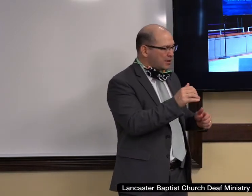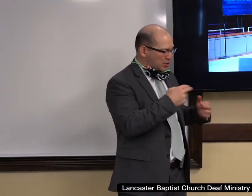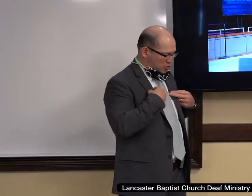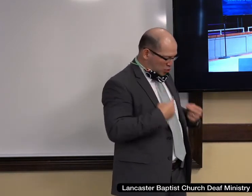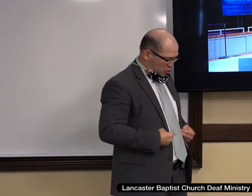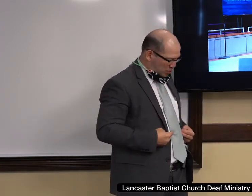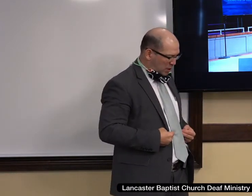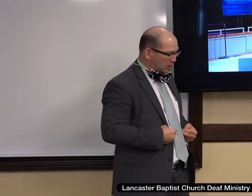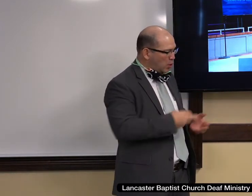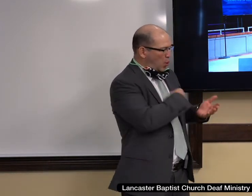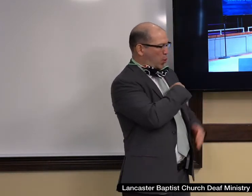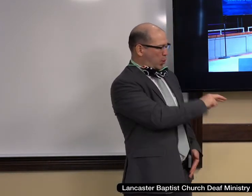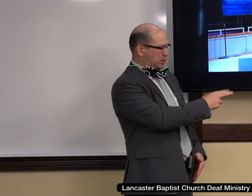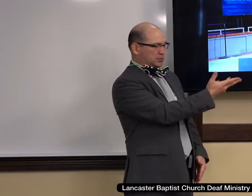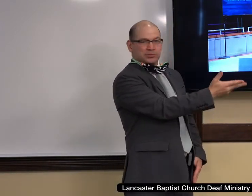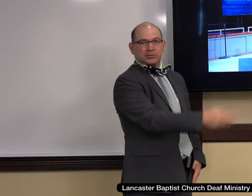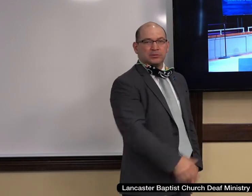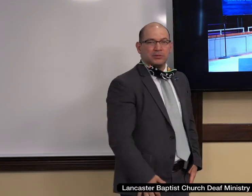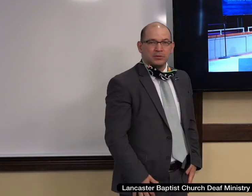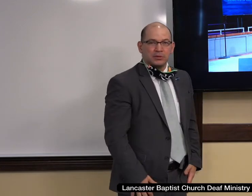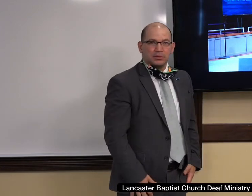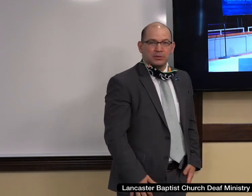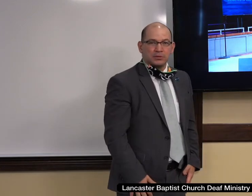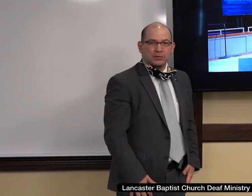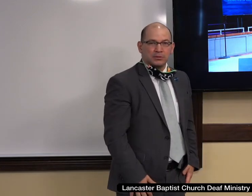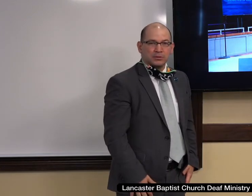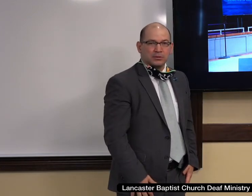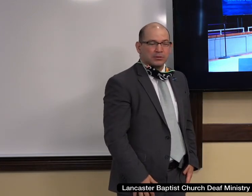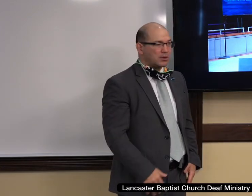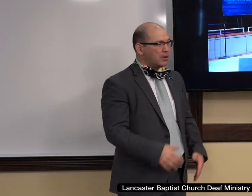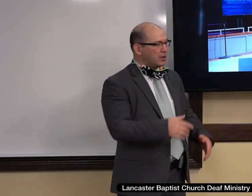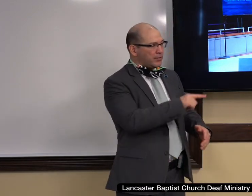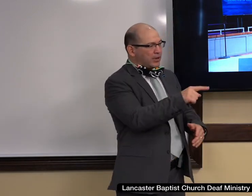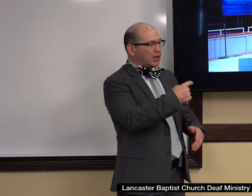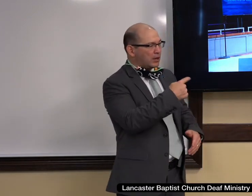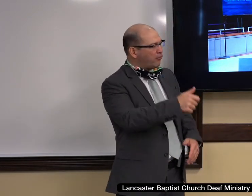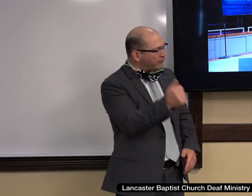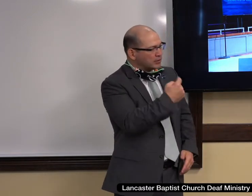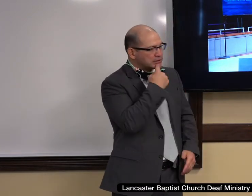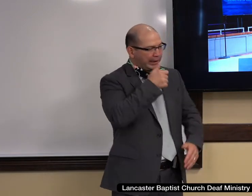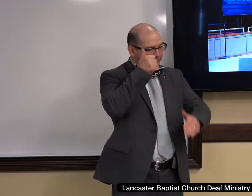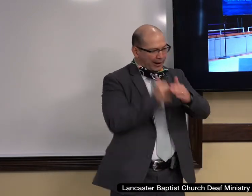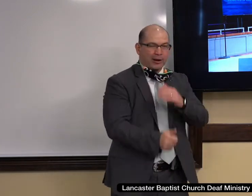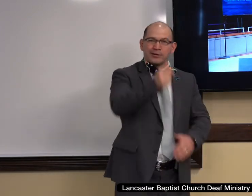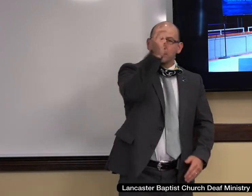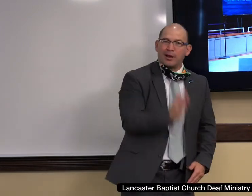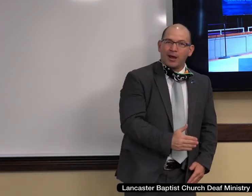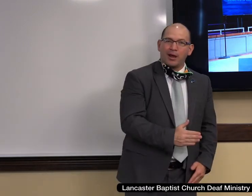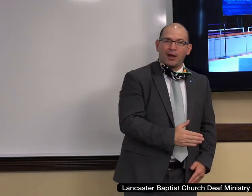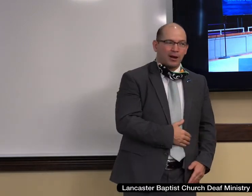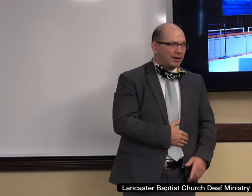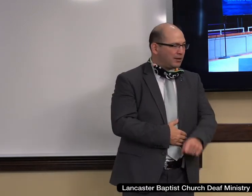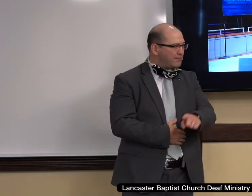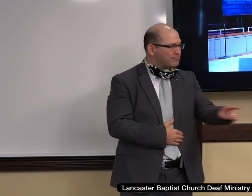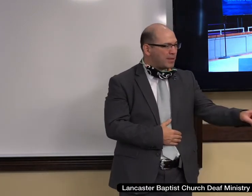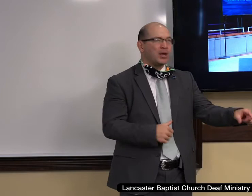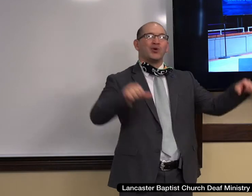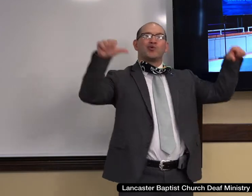When people say, we're not saying the words under God, I'm trying to tell you that it is their beliefs that dictate